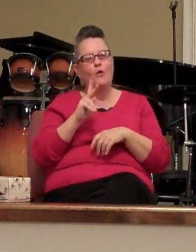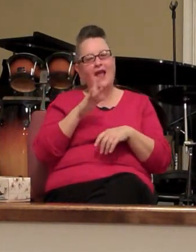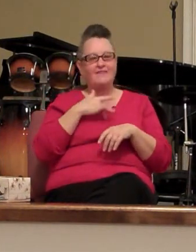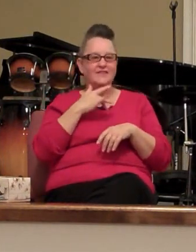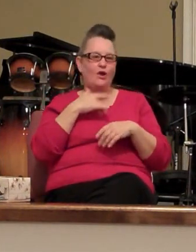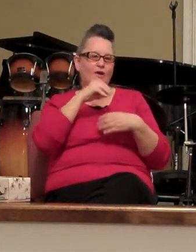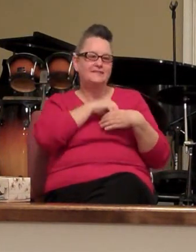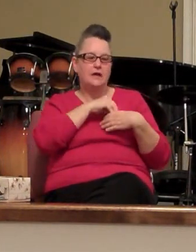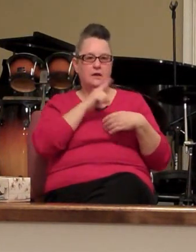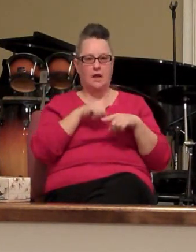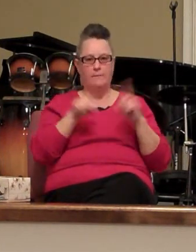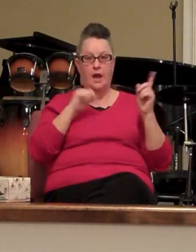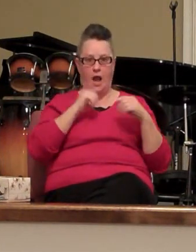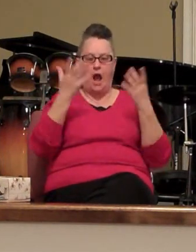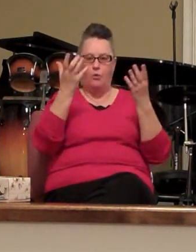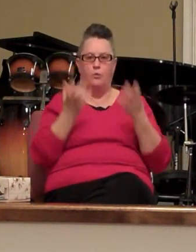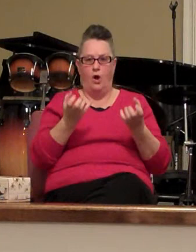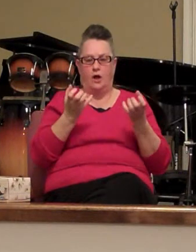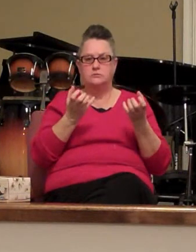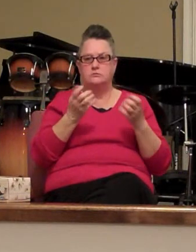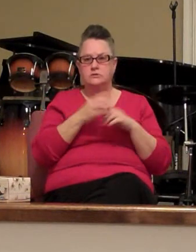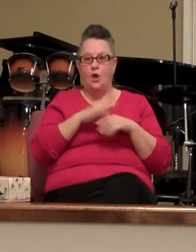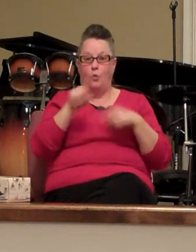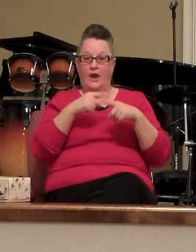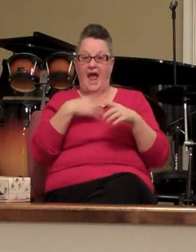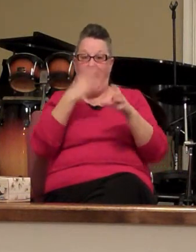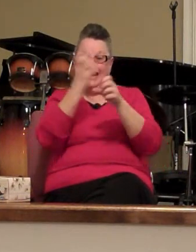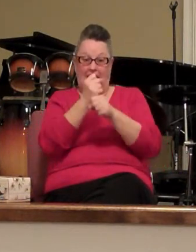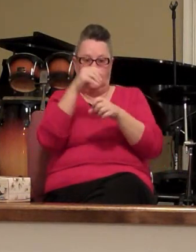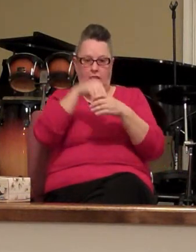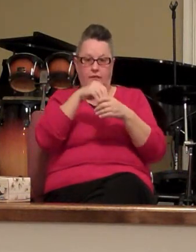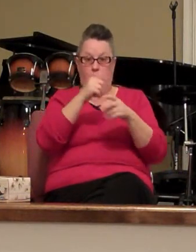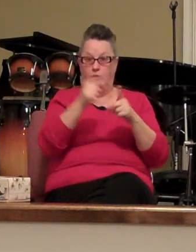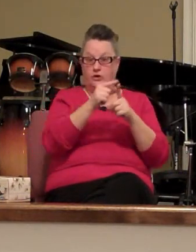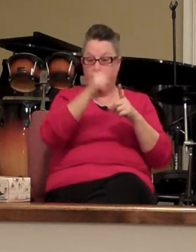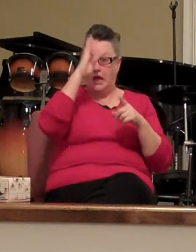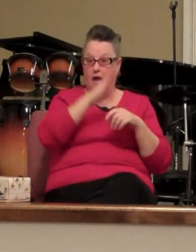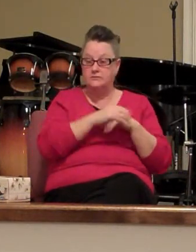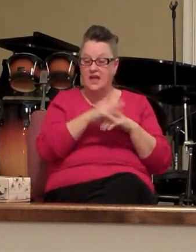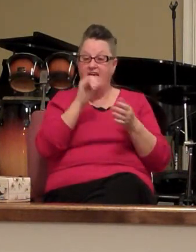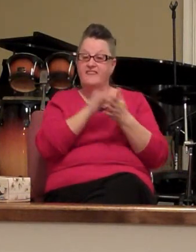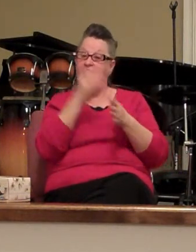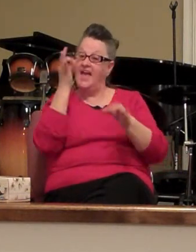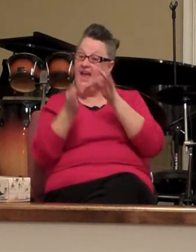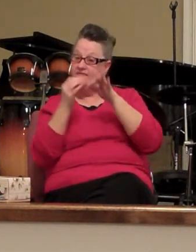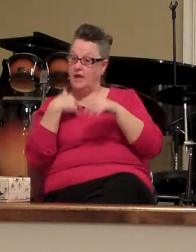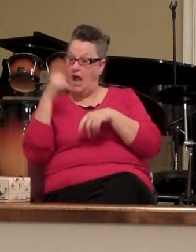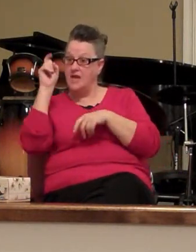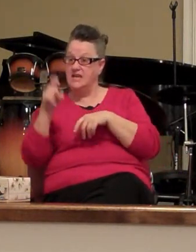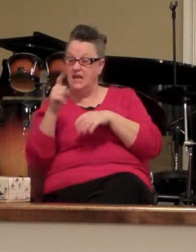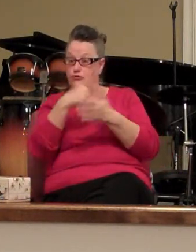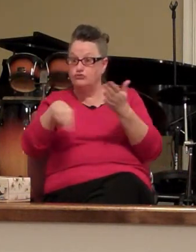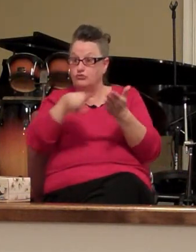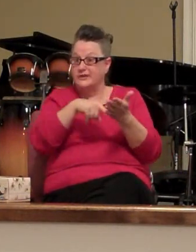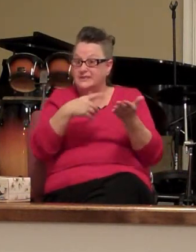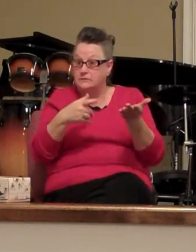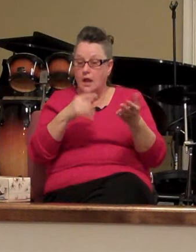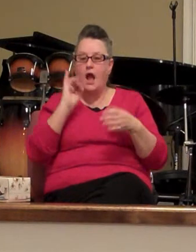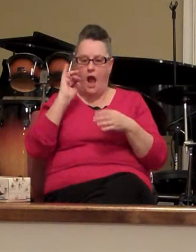but I want brother Matt that when I get into the word of God that if I need correcting I want it to